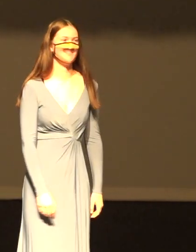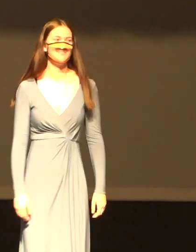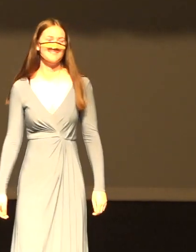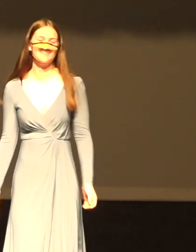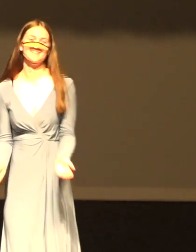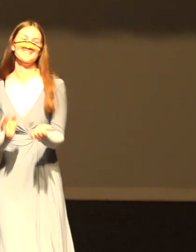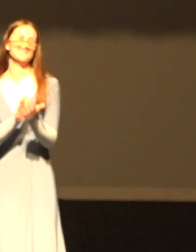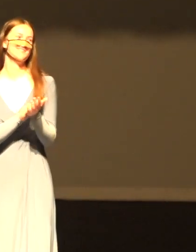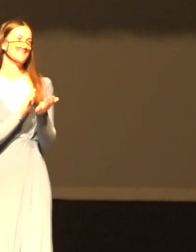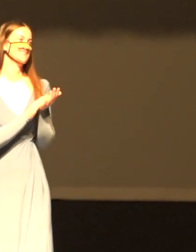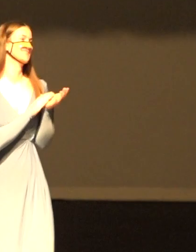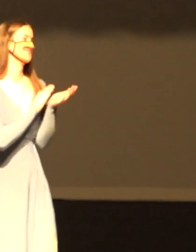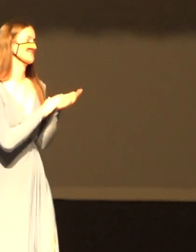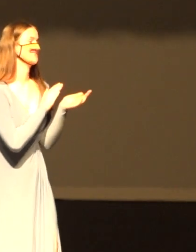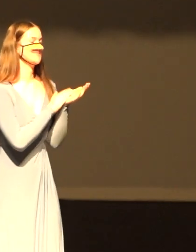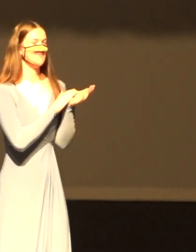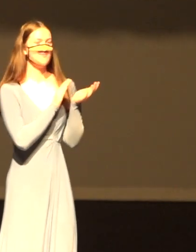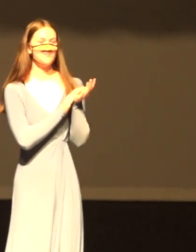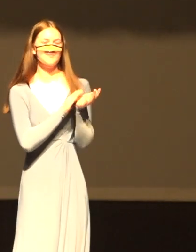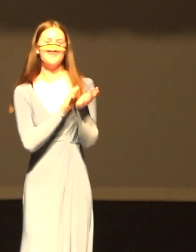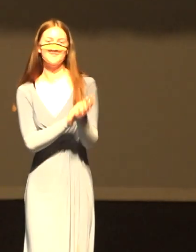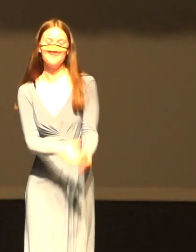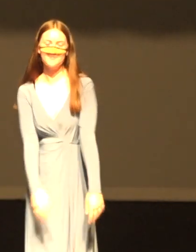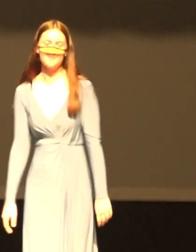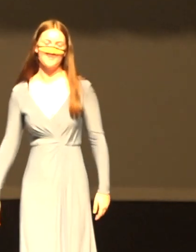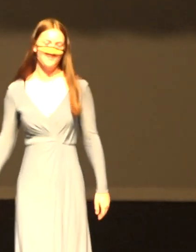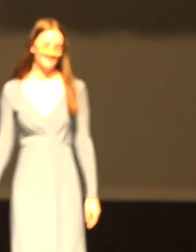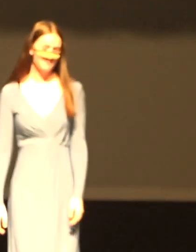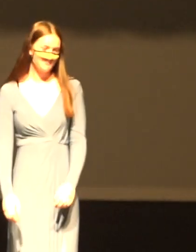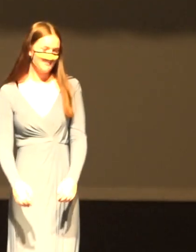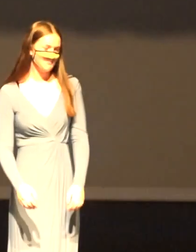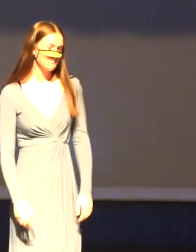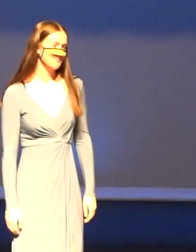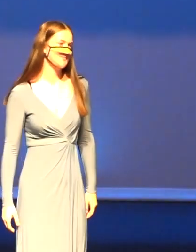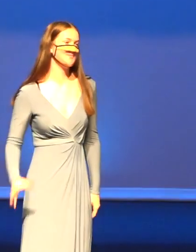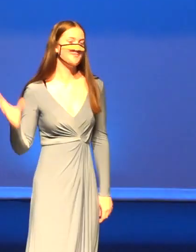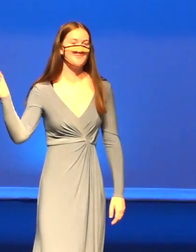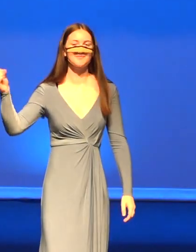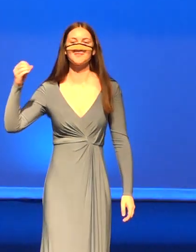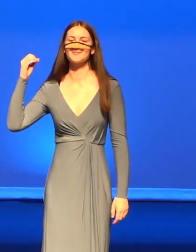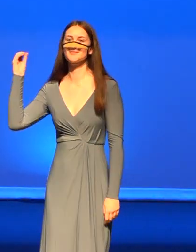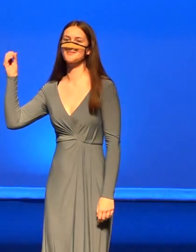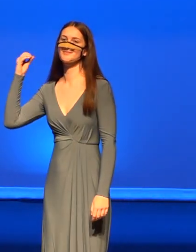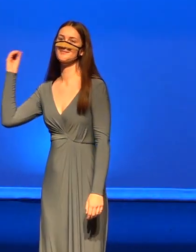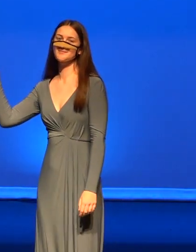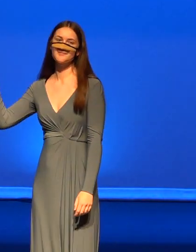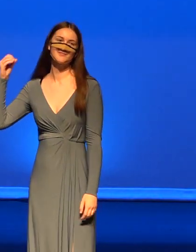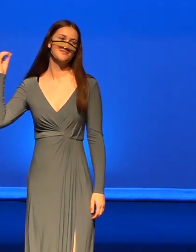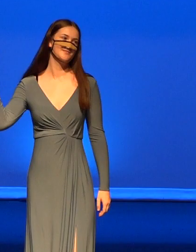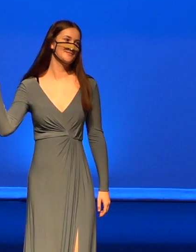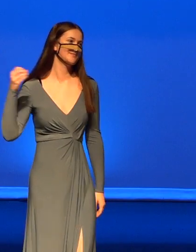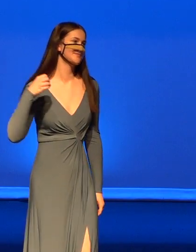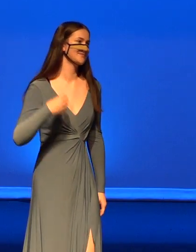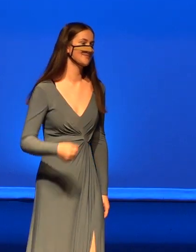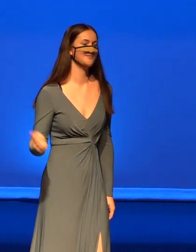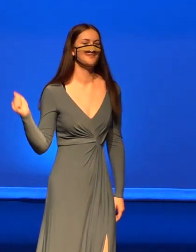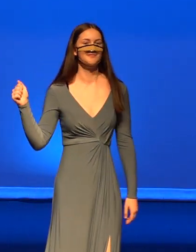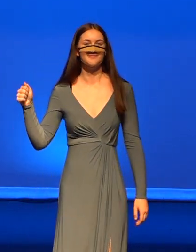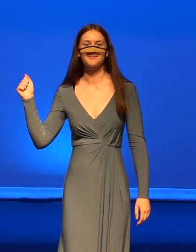Send an ovation. Ooh, oh, yeah.